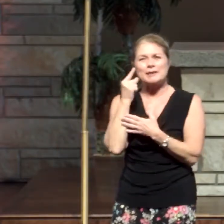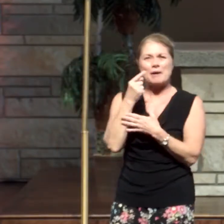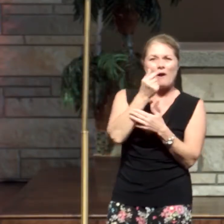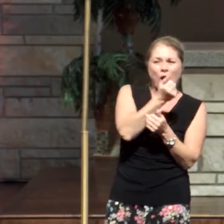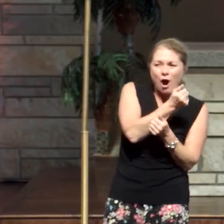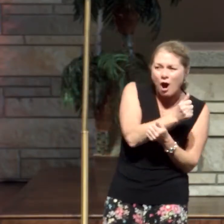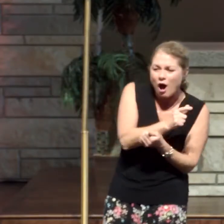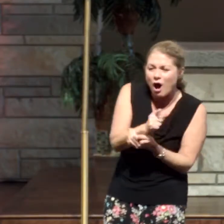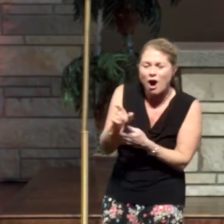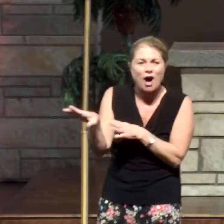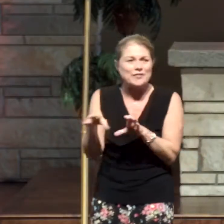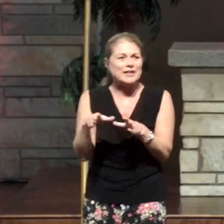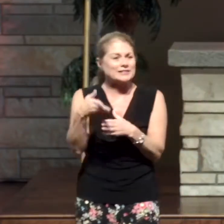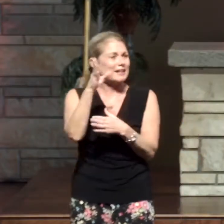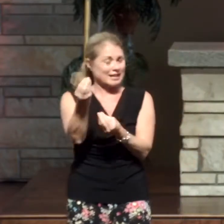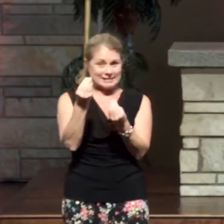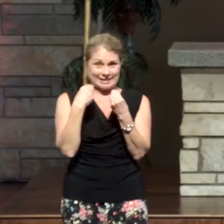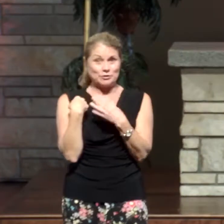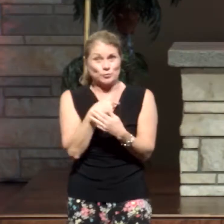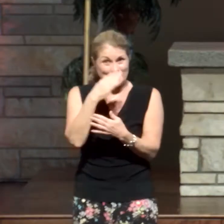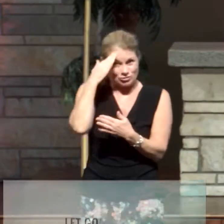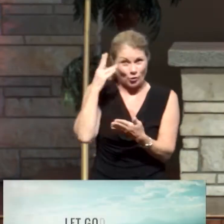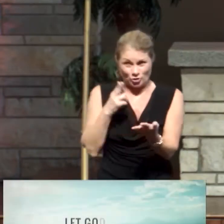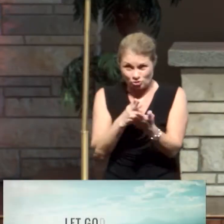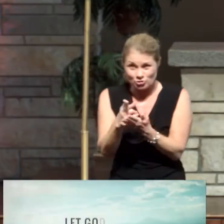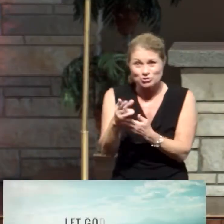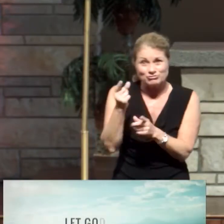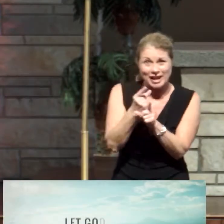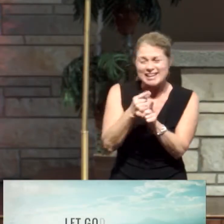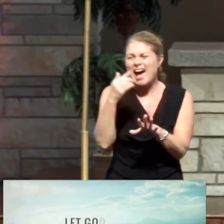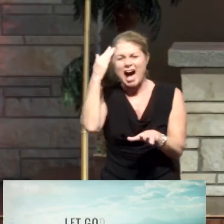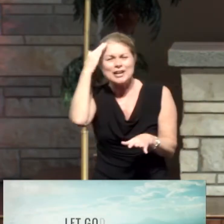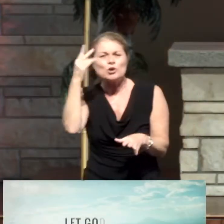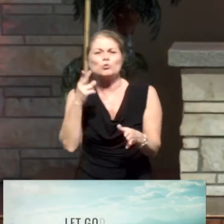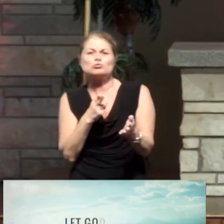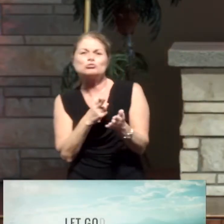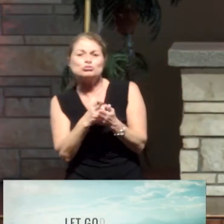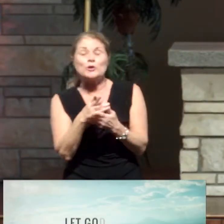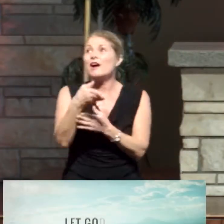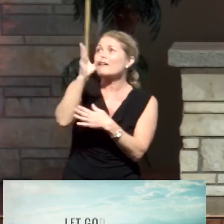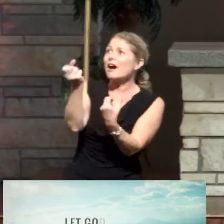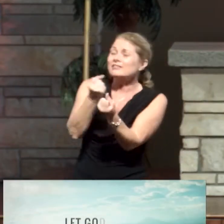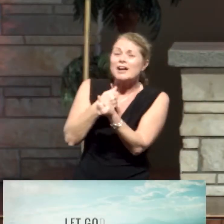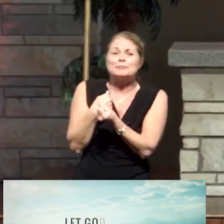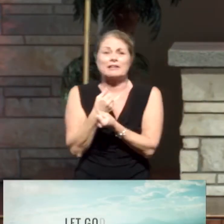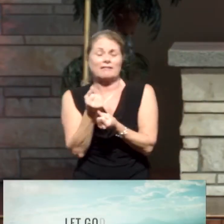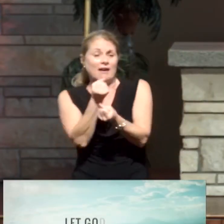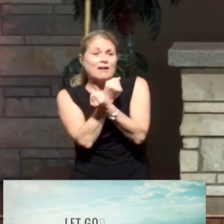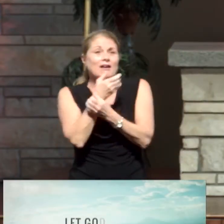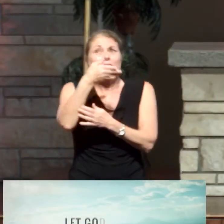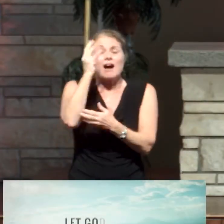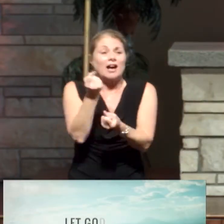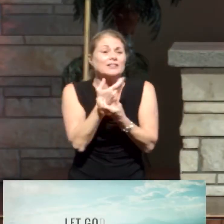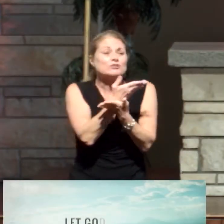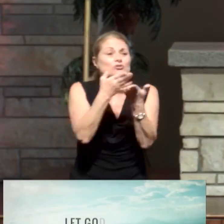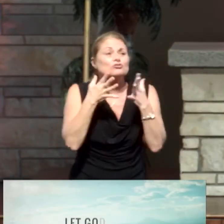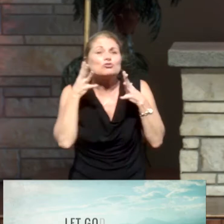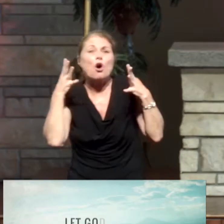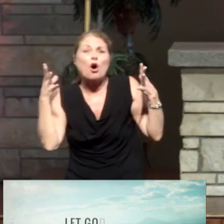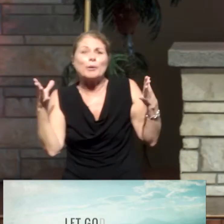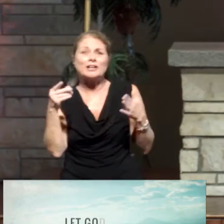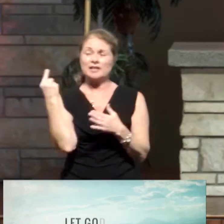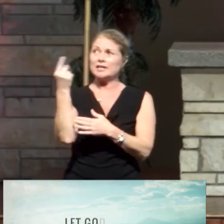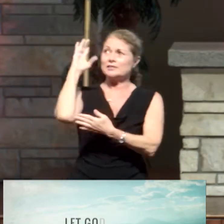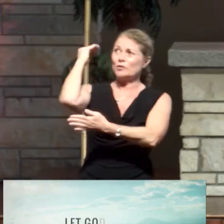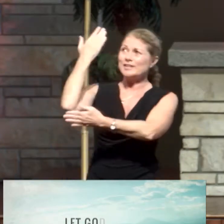has given and done for me. I mean, we know the truth, right? I know the truth that God loved me, that God loved you so much, that he sent